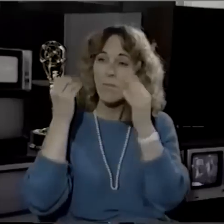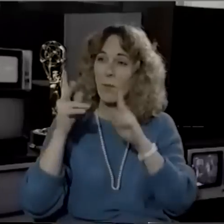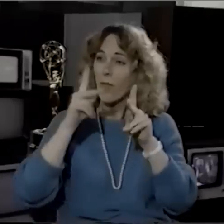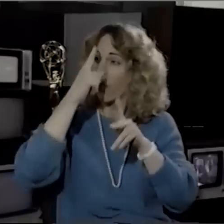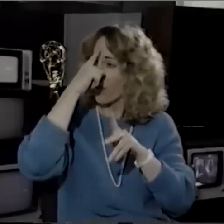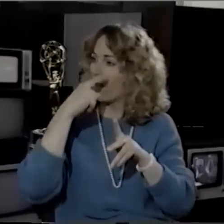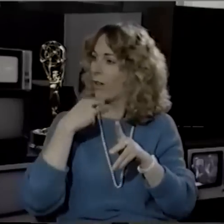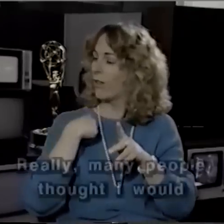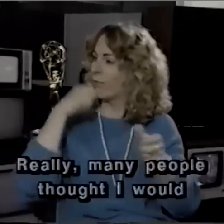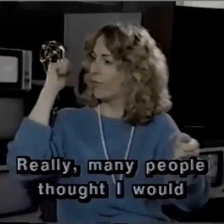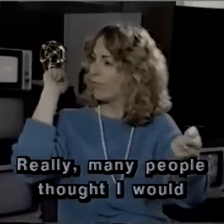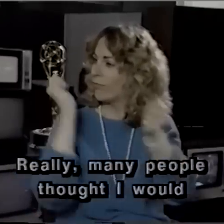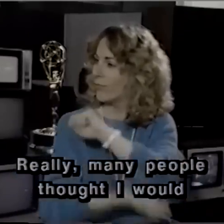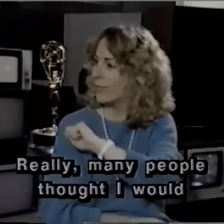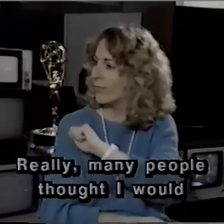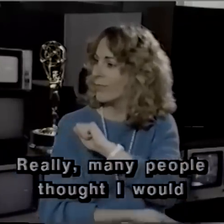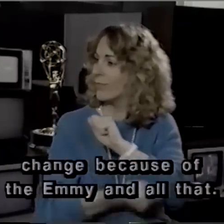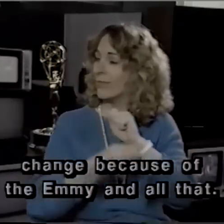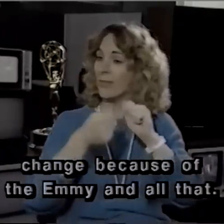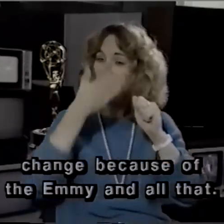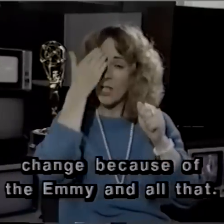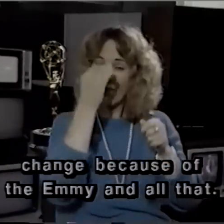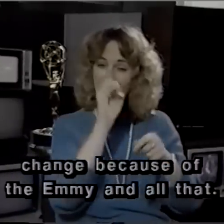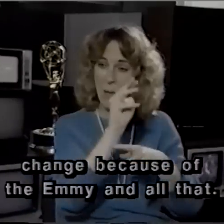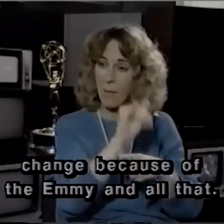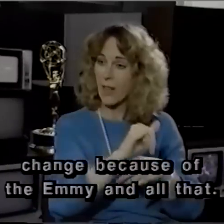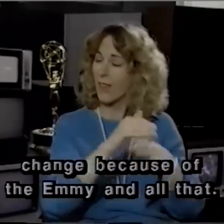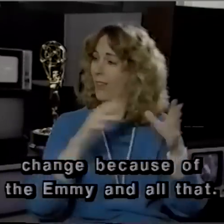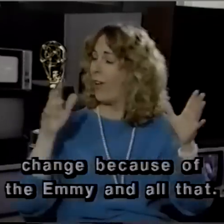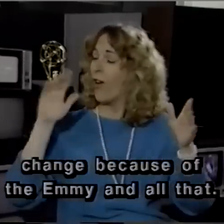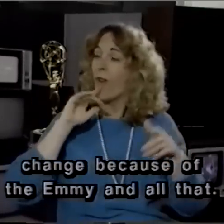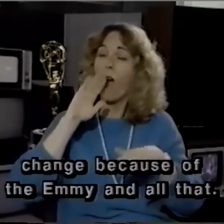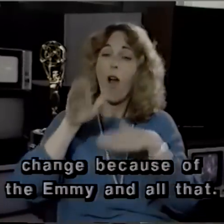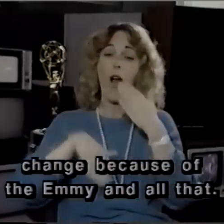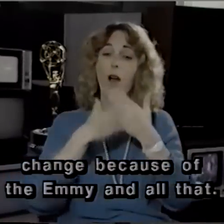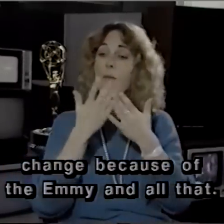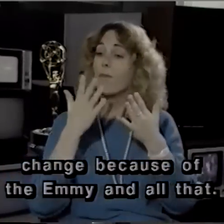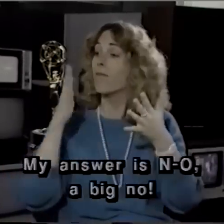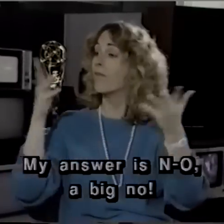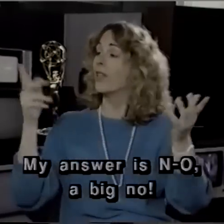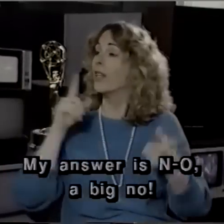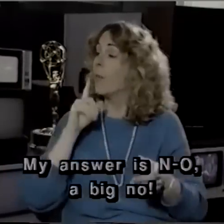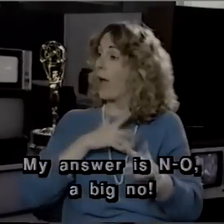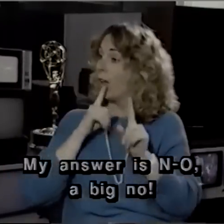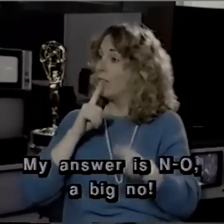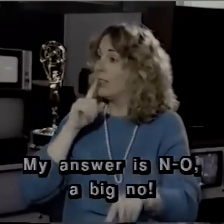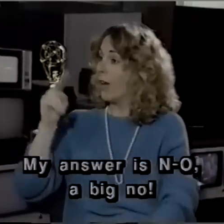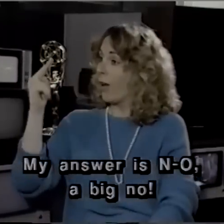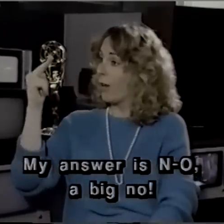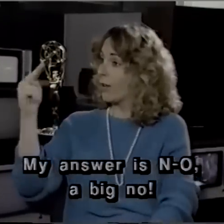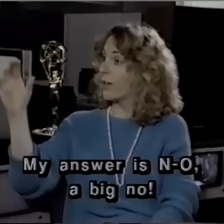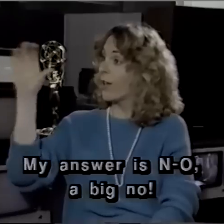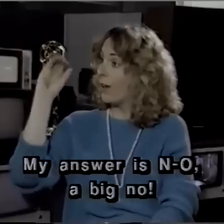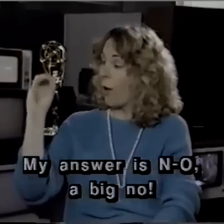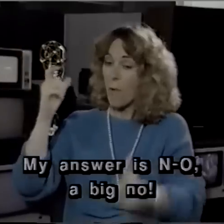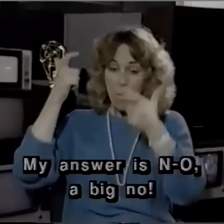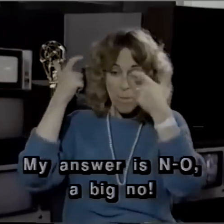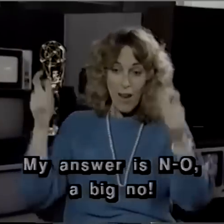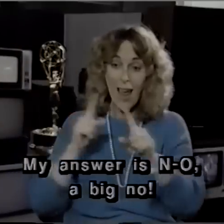Really, many people thought I would change because of the Emmy and all that. My answer is N-O. A